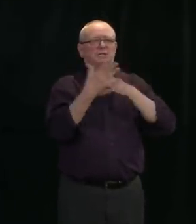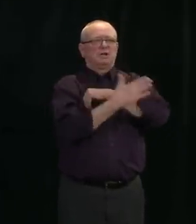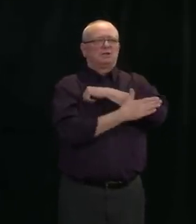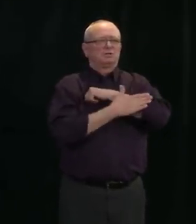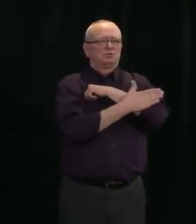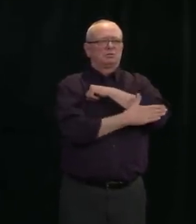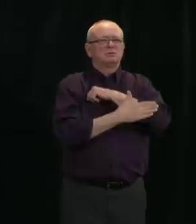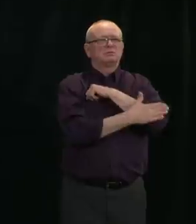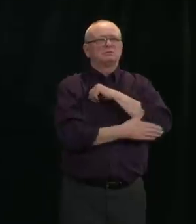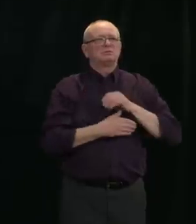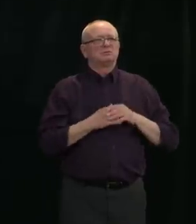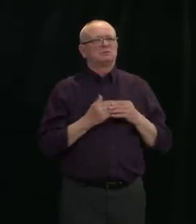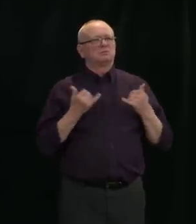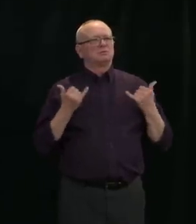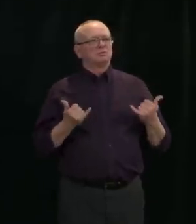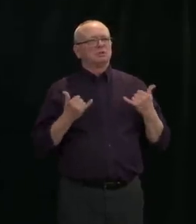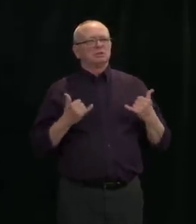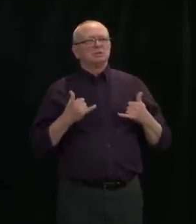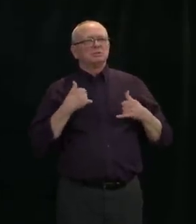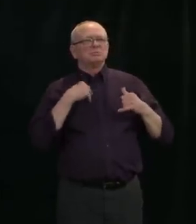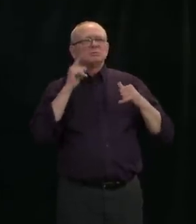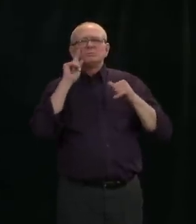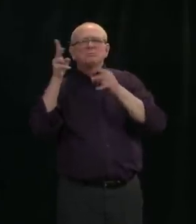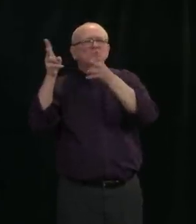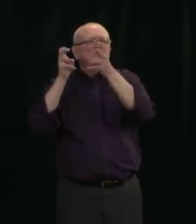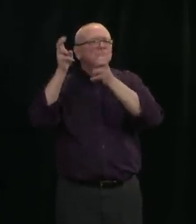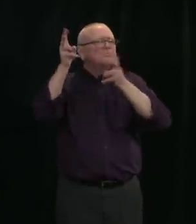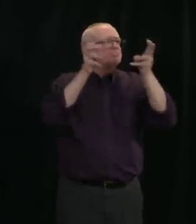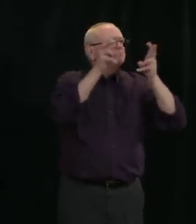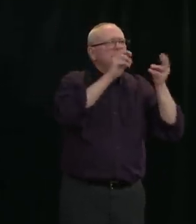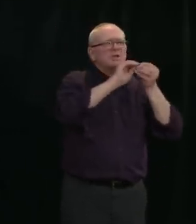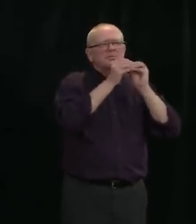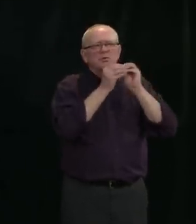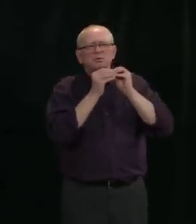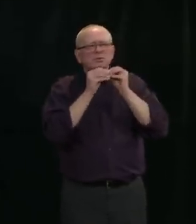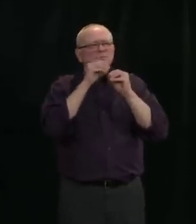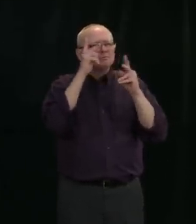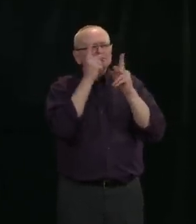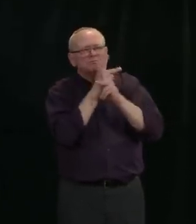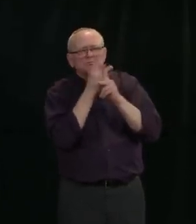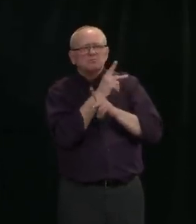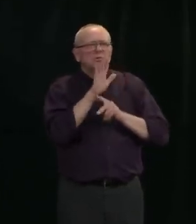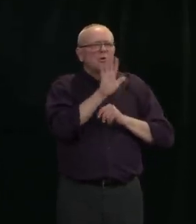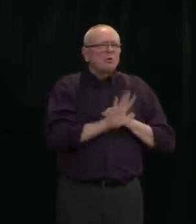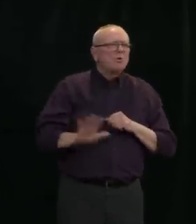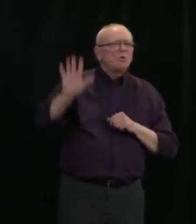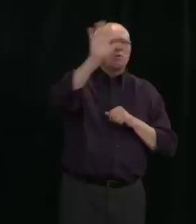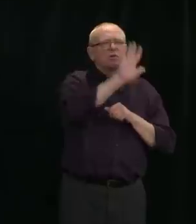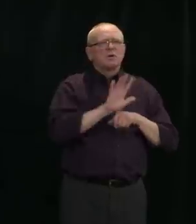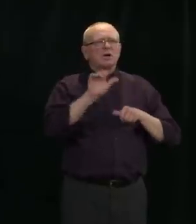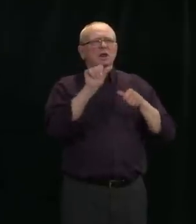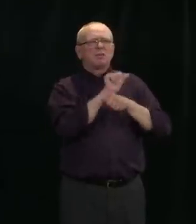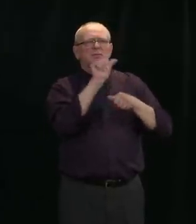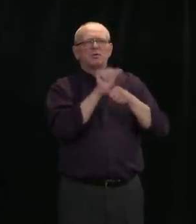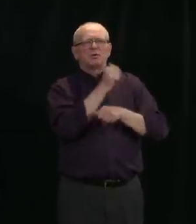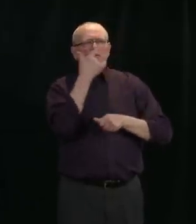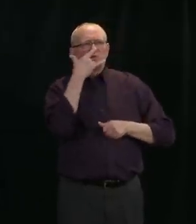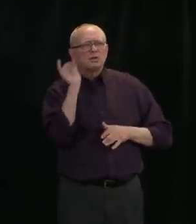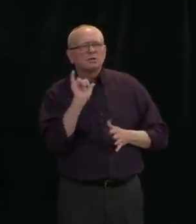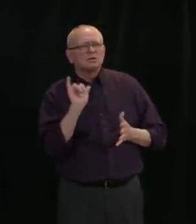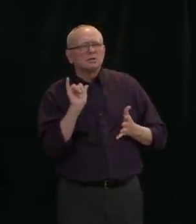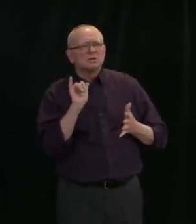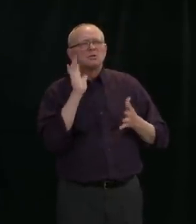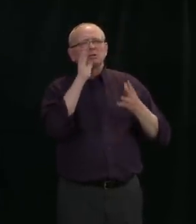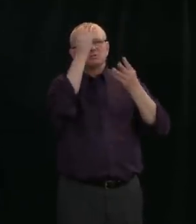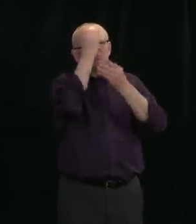paths of the pandemic in Alberta, and we intend to deliver those details of our models early next